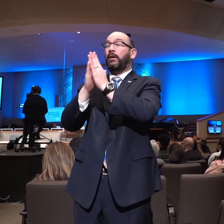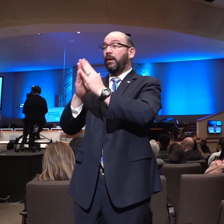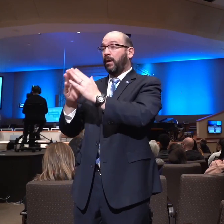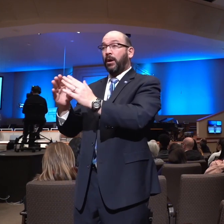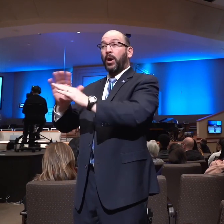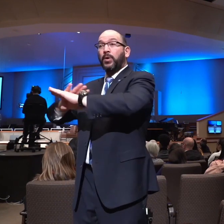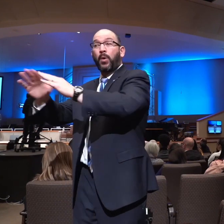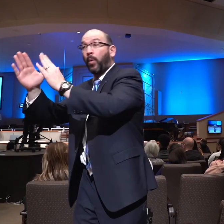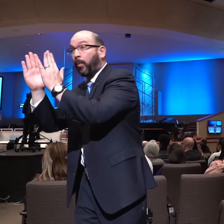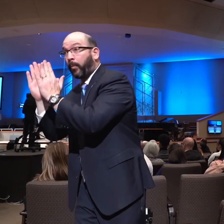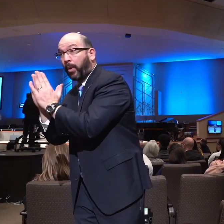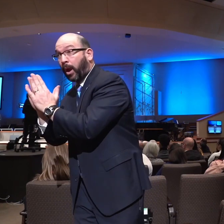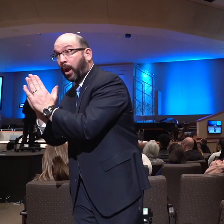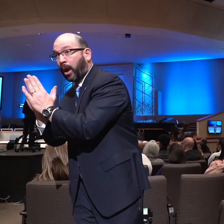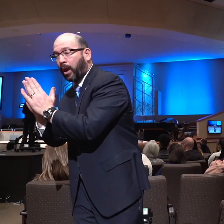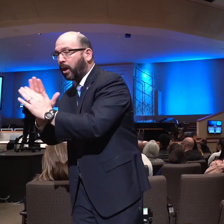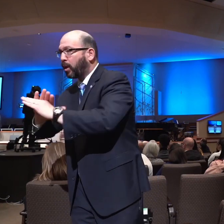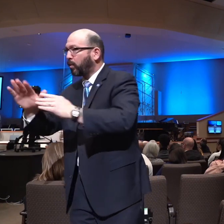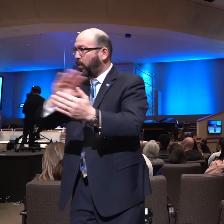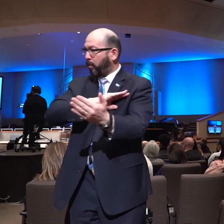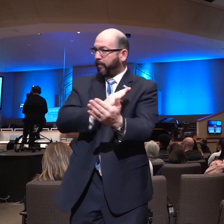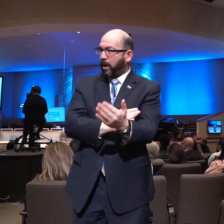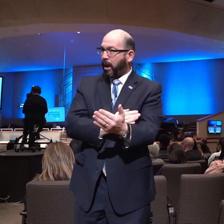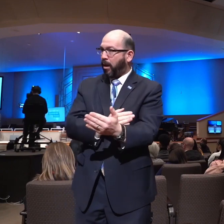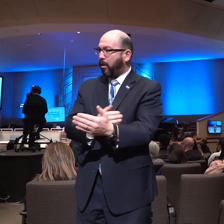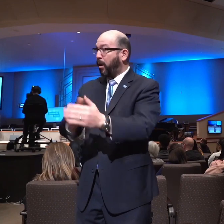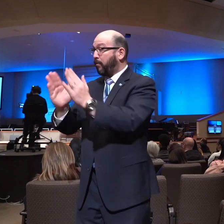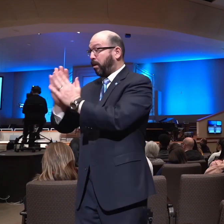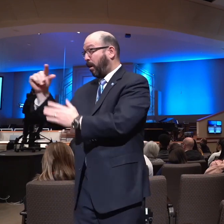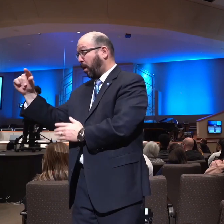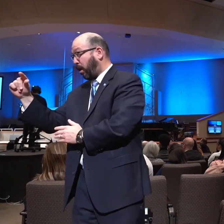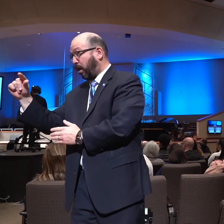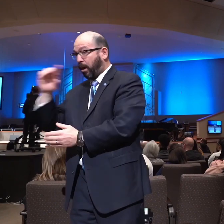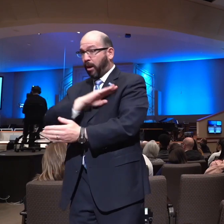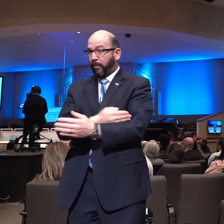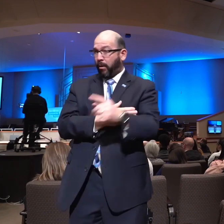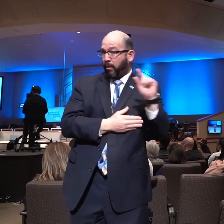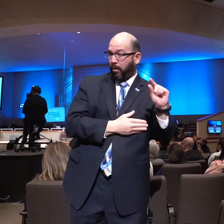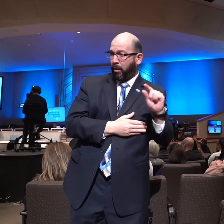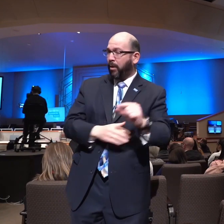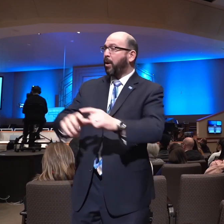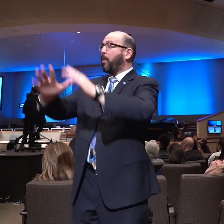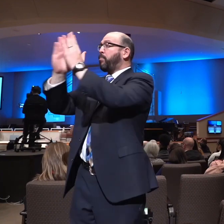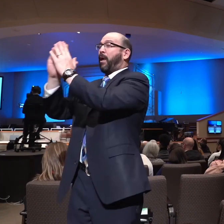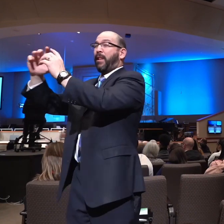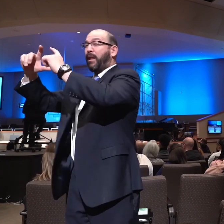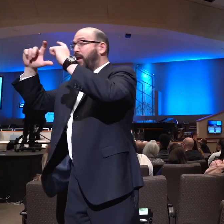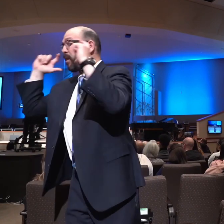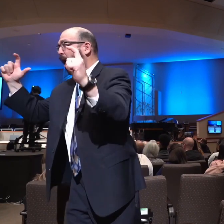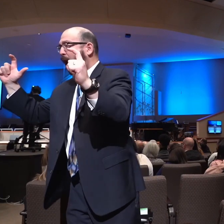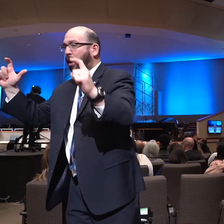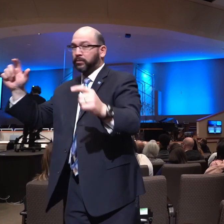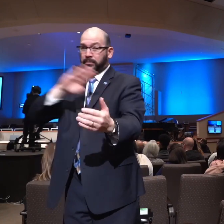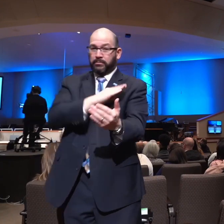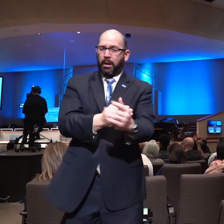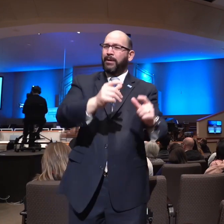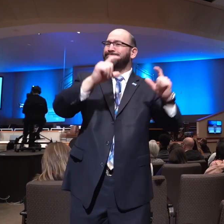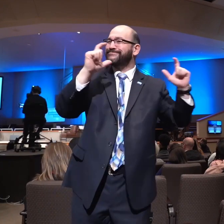Little prayer, little power. Much prayer, much power. Prayer is the key to power in the Christian